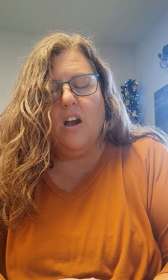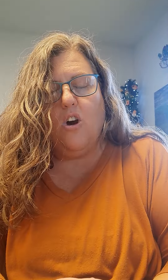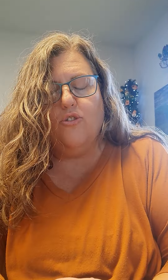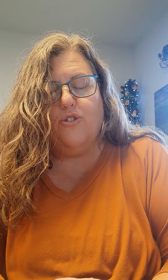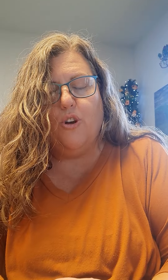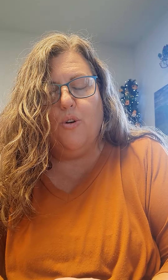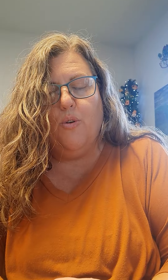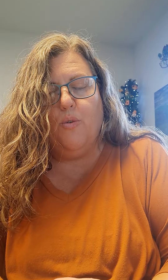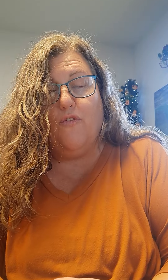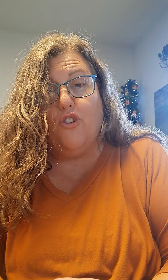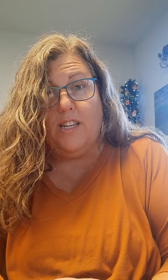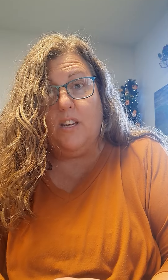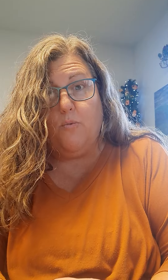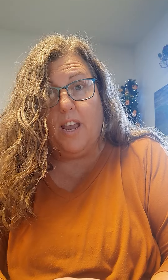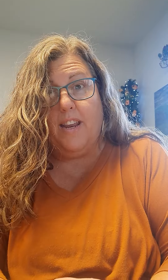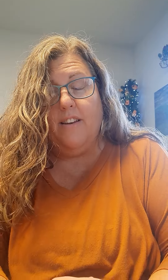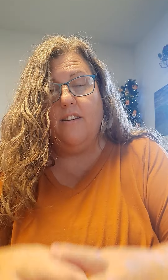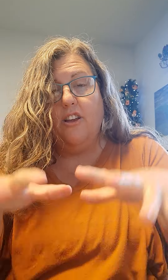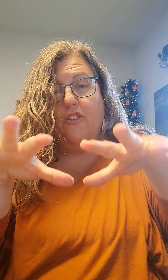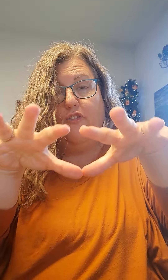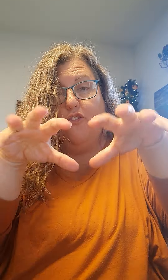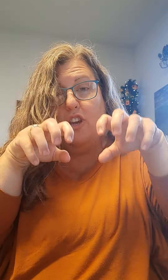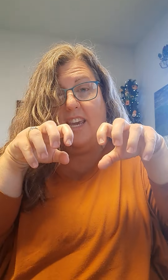Also, freezing rain. Freeze.